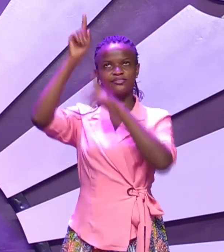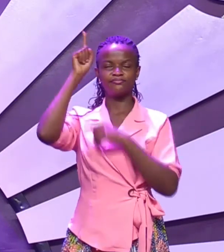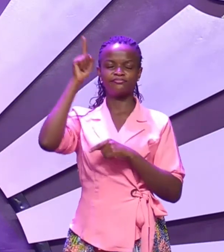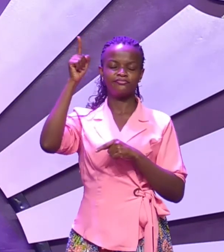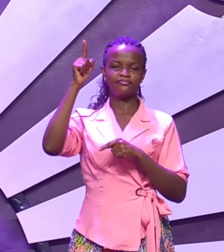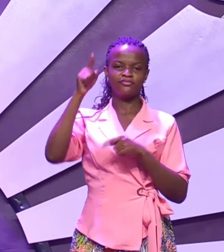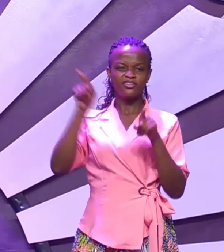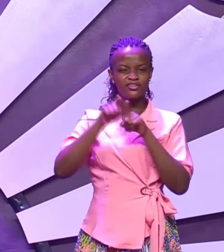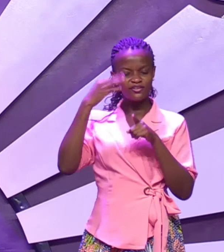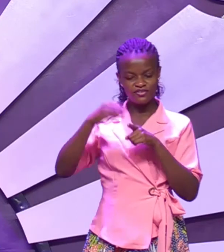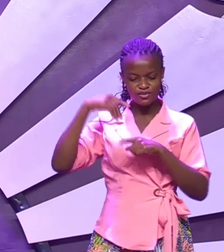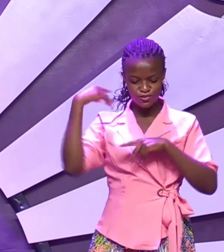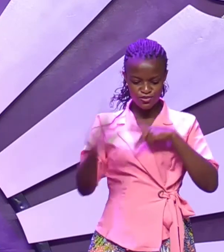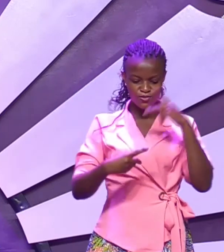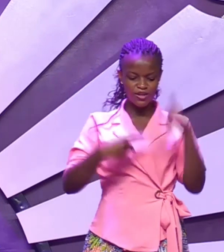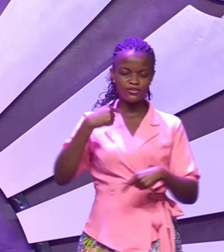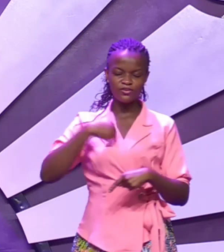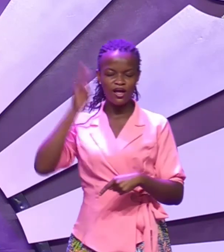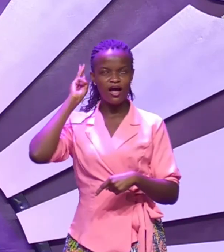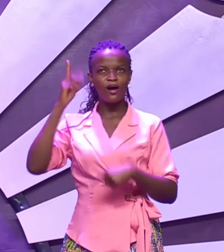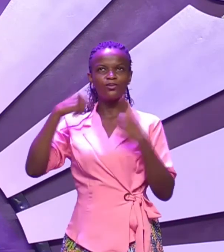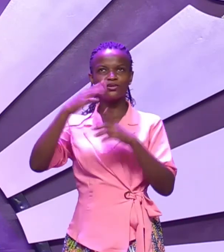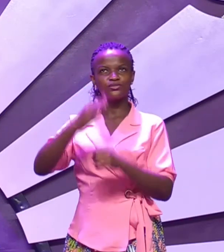even if he slay me I will still trust in him